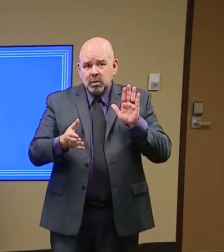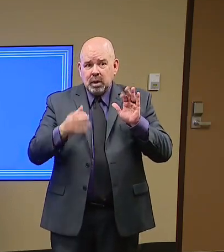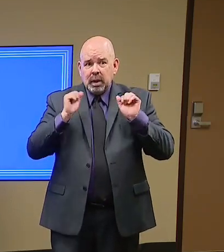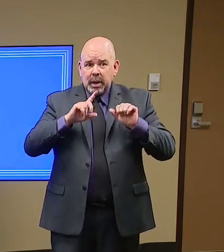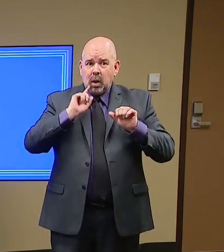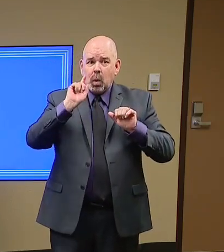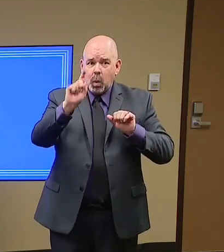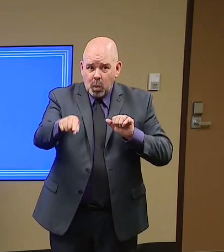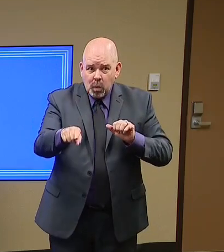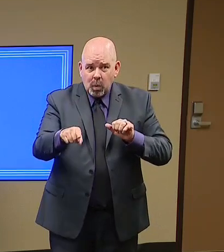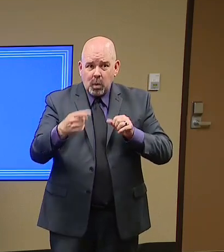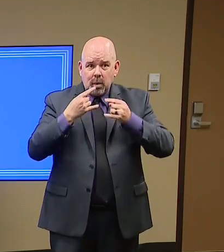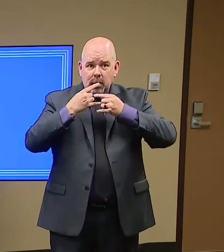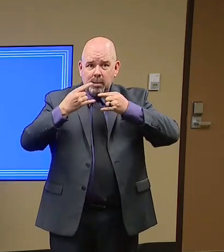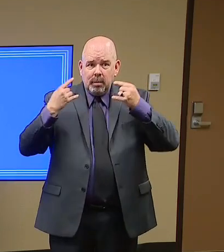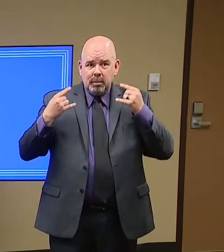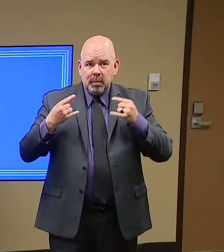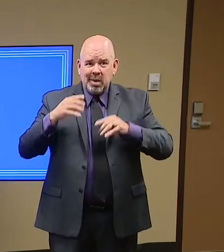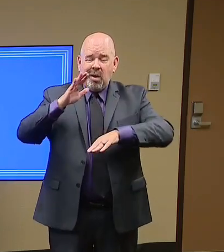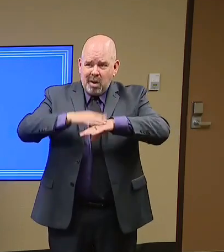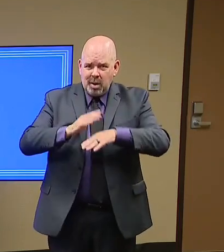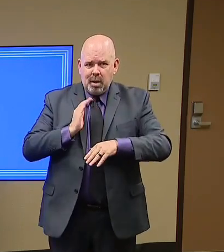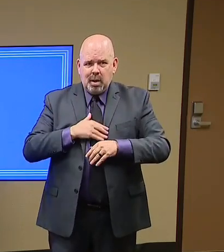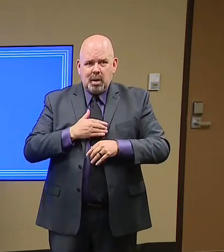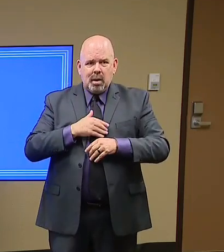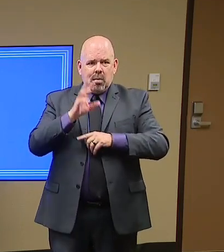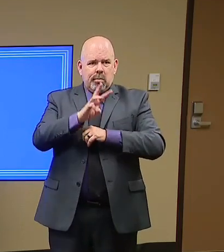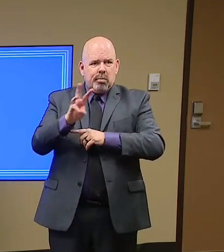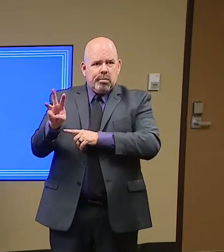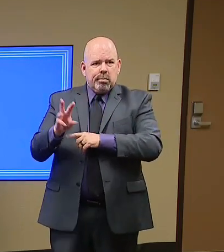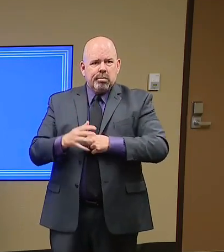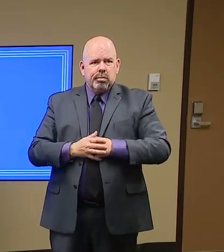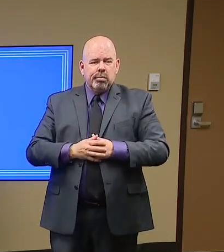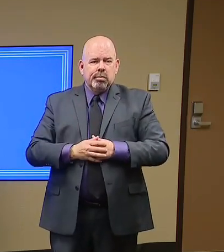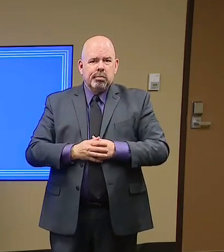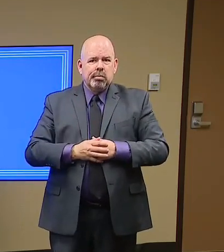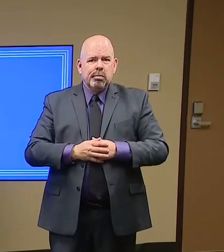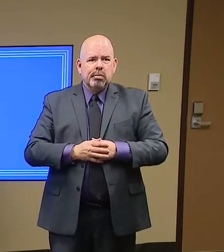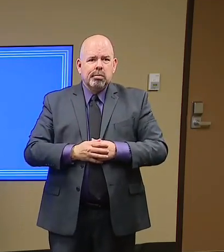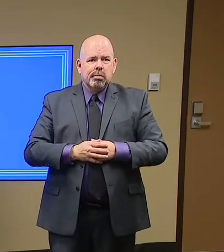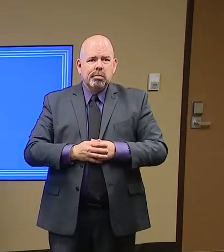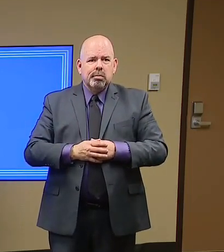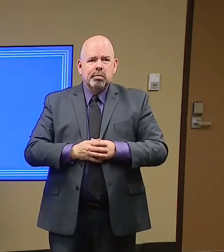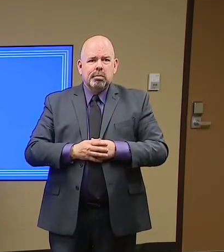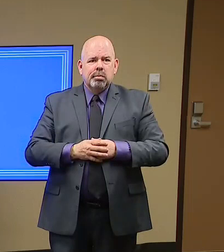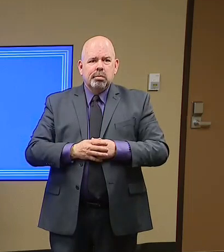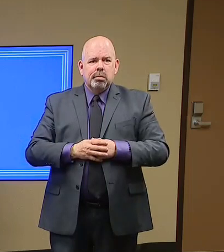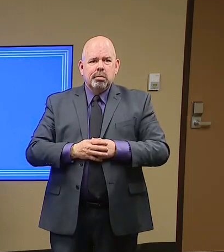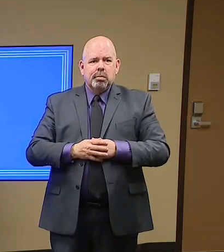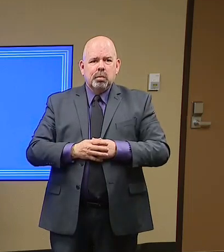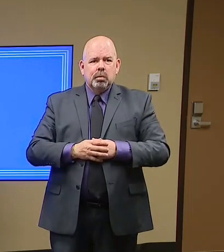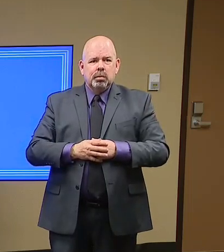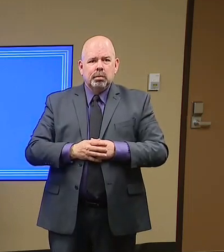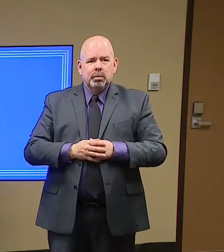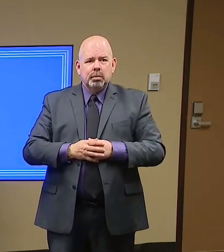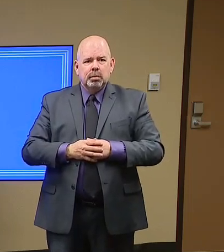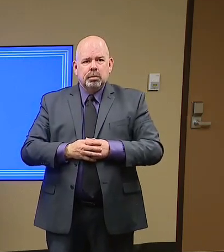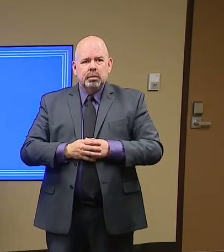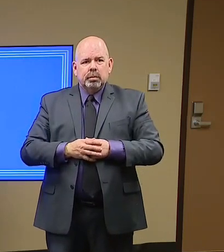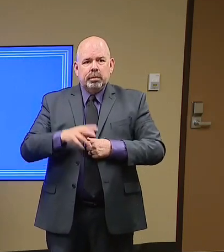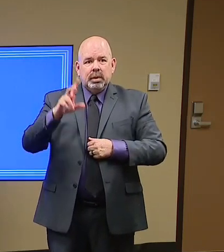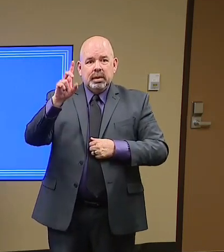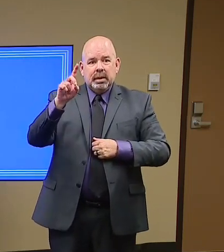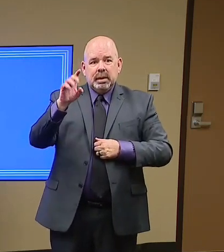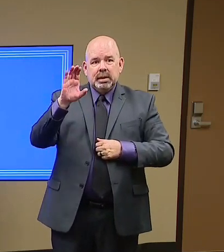questions to dcjudge at Dallas County, to dcjudgeatdallascounty.org. We're in communication